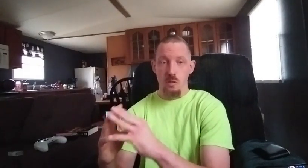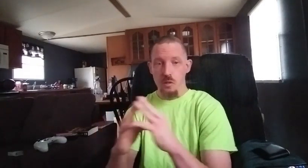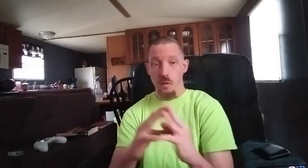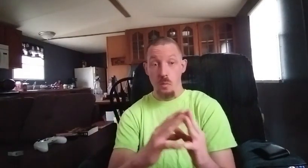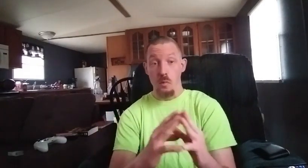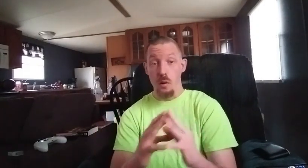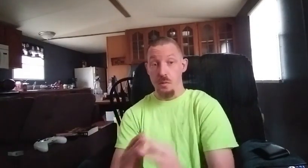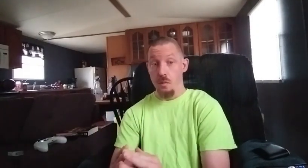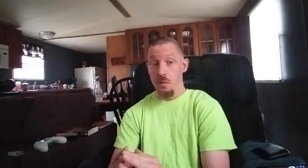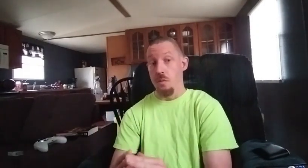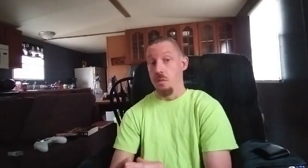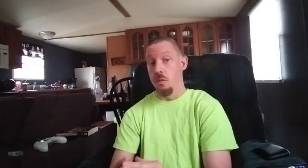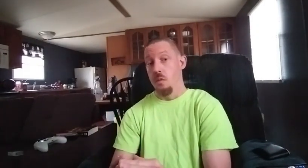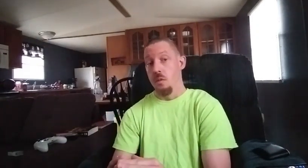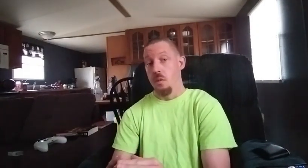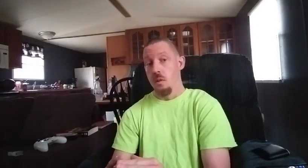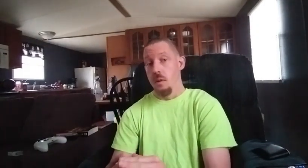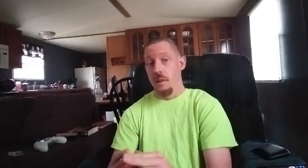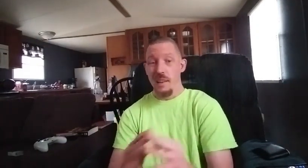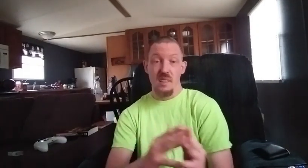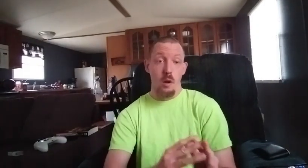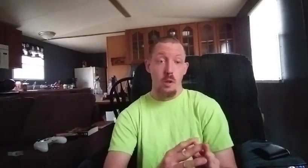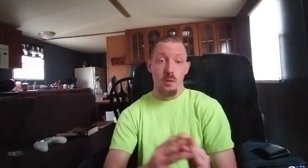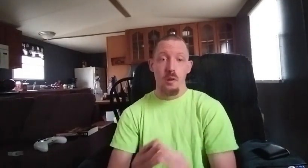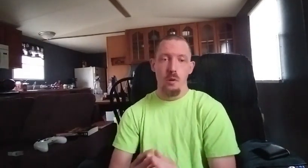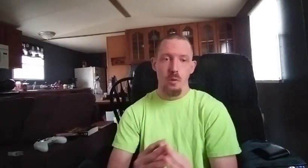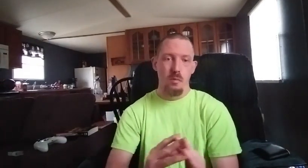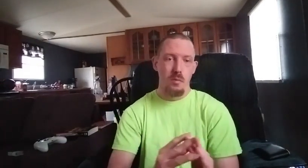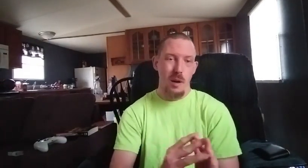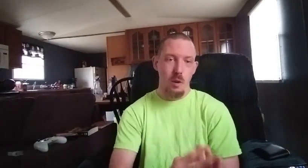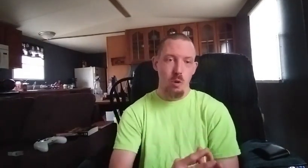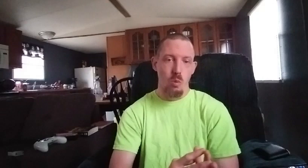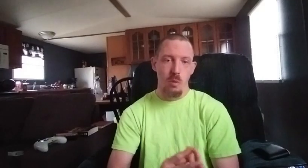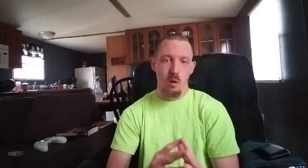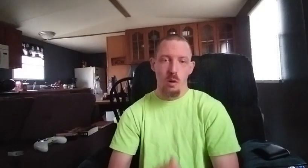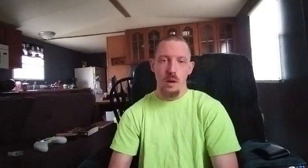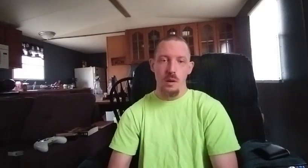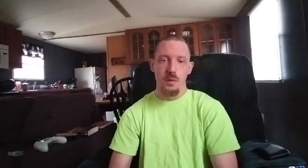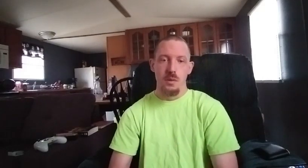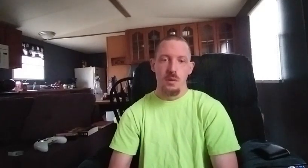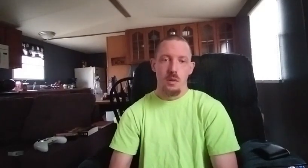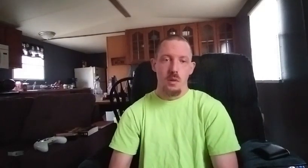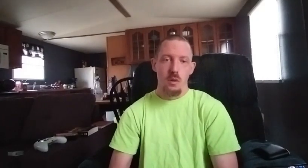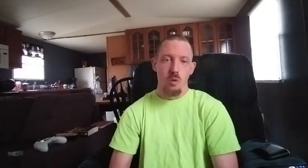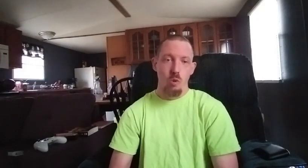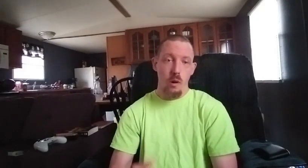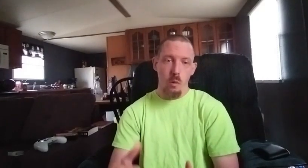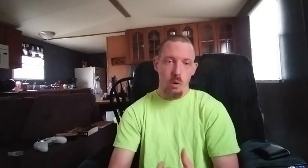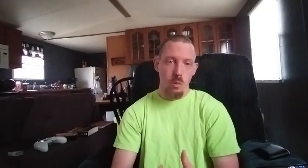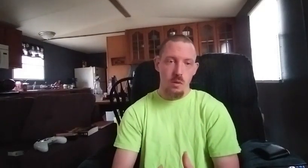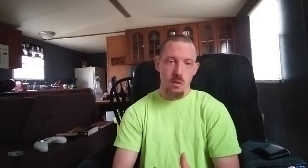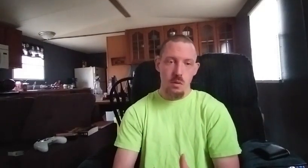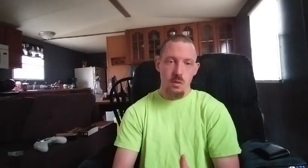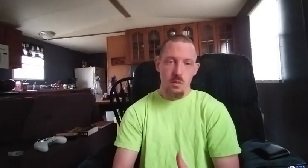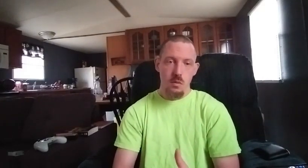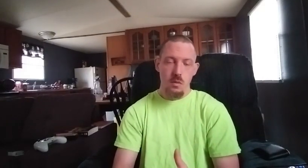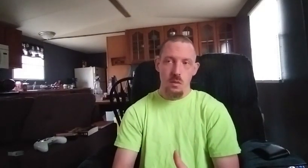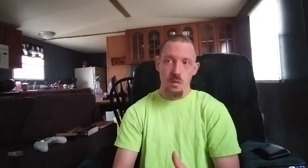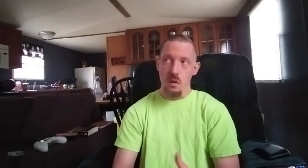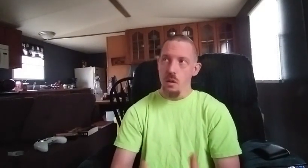yourself some questions that's how you know how you want to progress do I really want this let's say